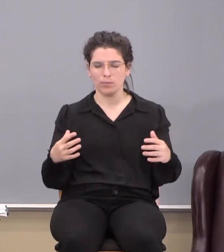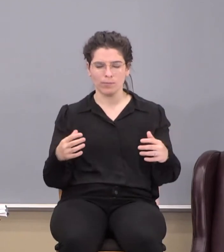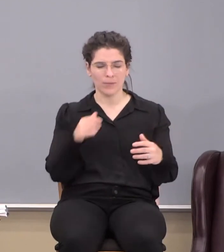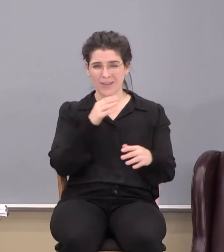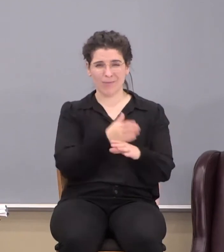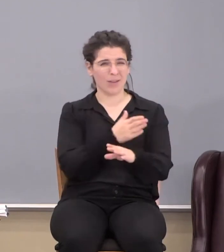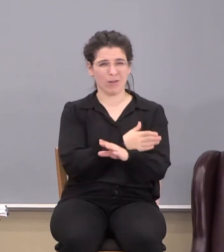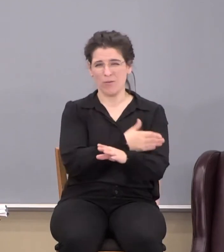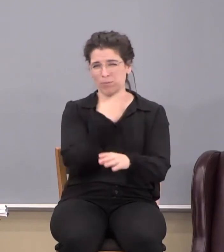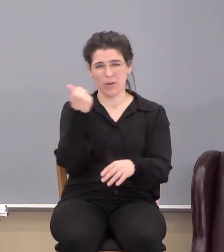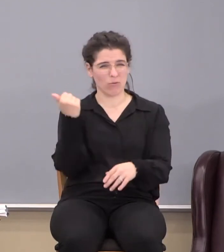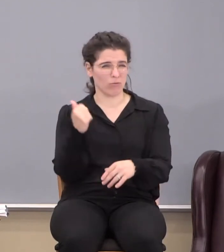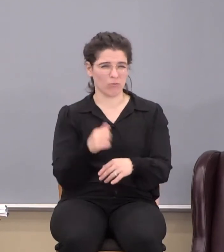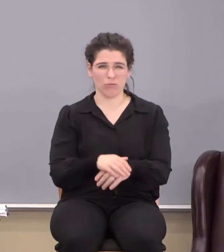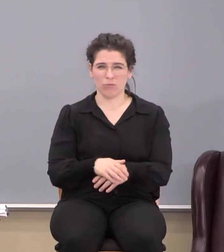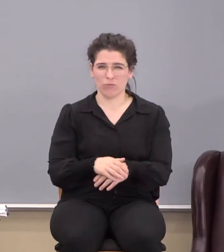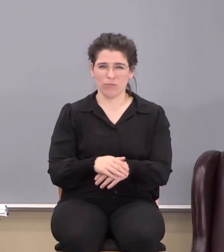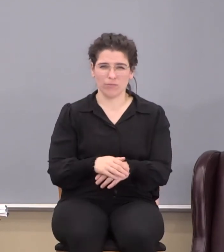better and better.